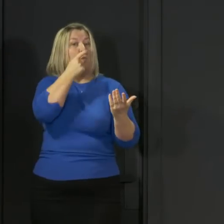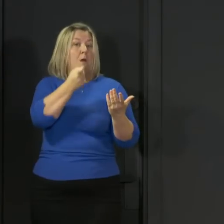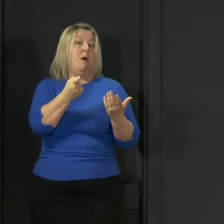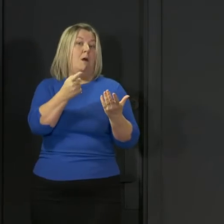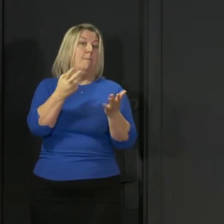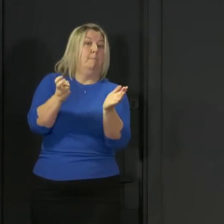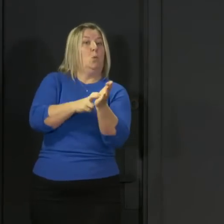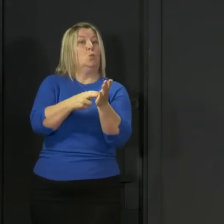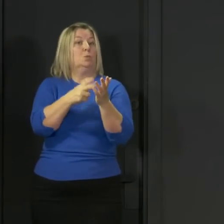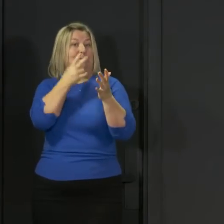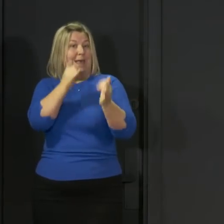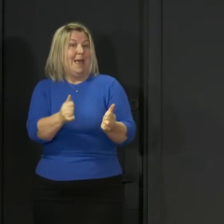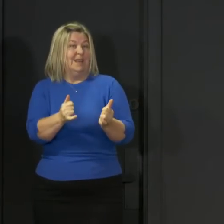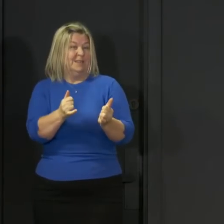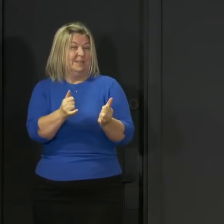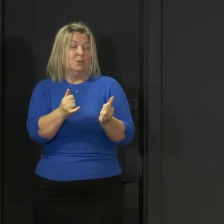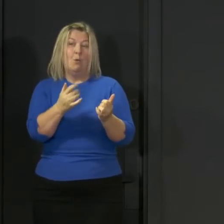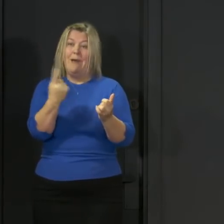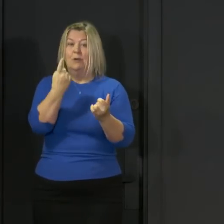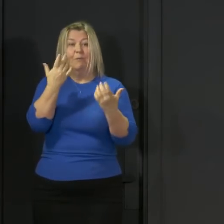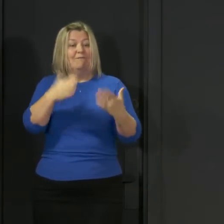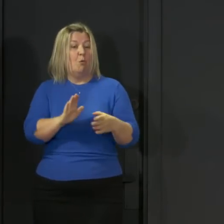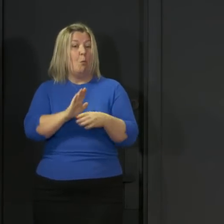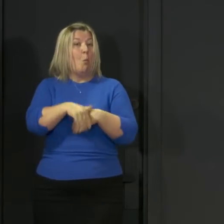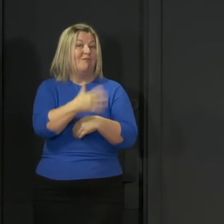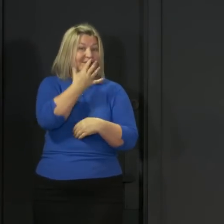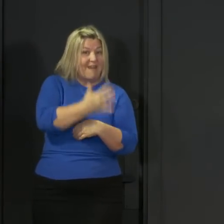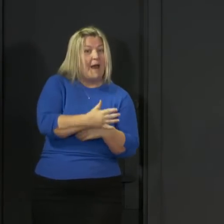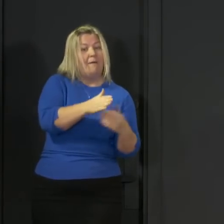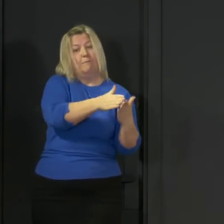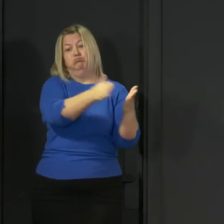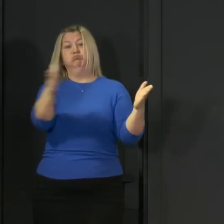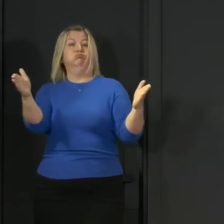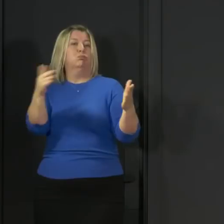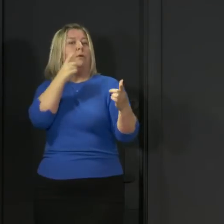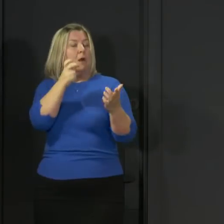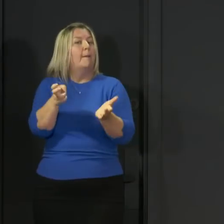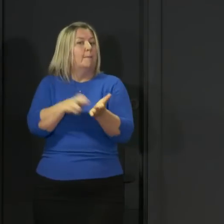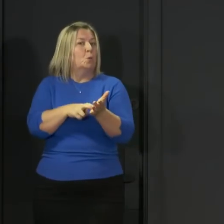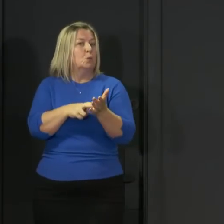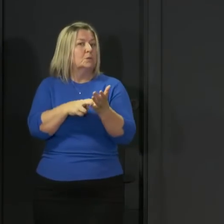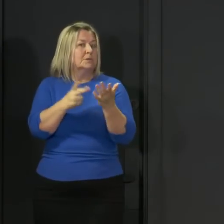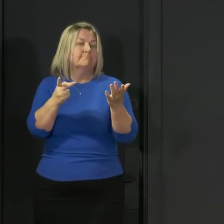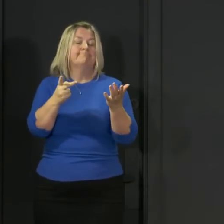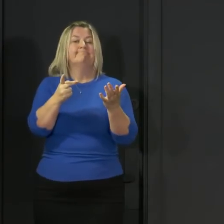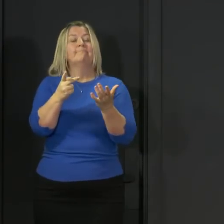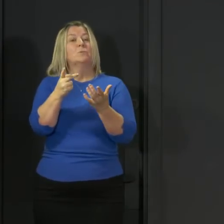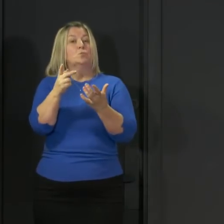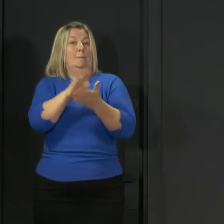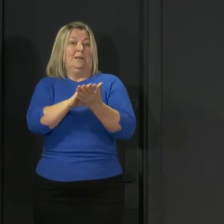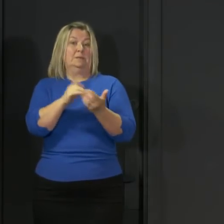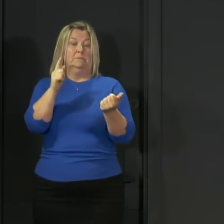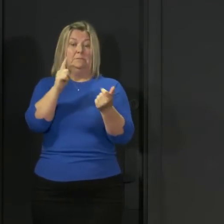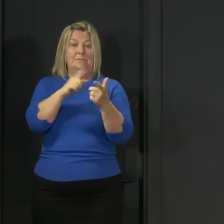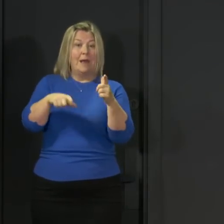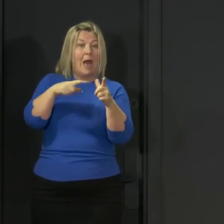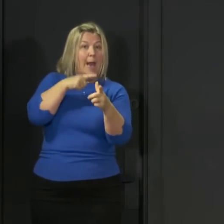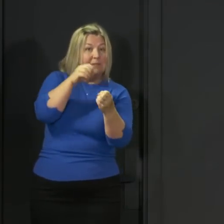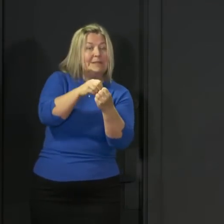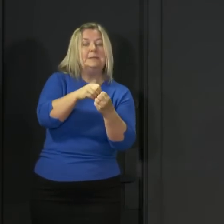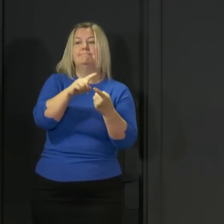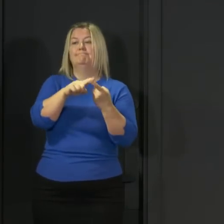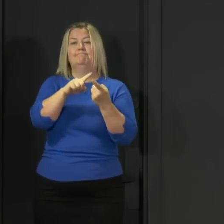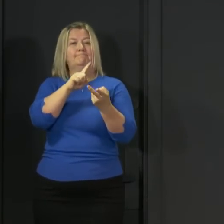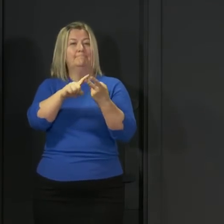able to book a test. The tests will be available through the drive-in centres at Aberdeen, Edinburgh and Glasgow airports and in Perth and